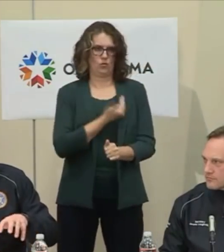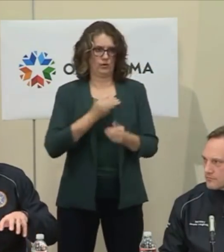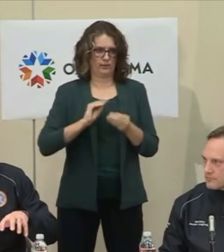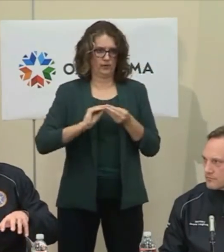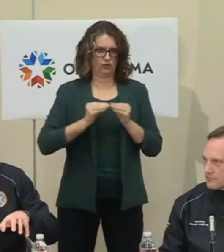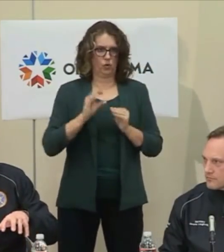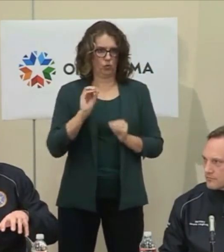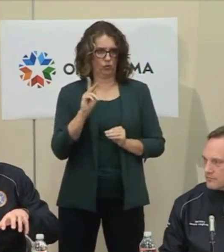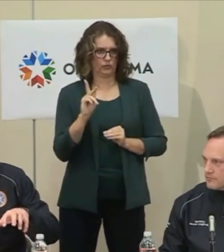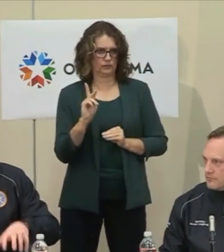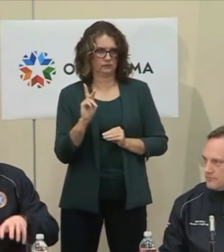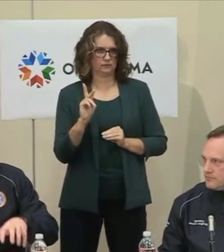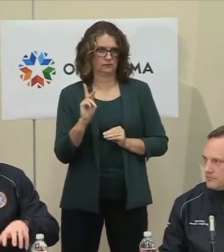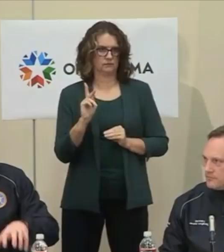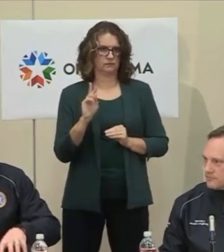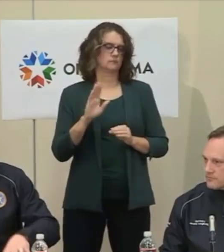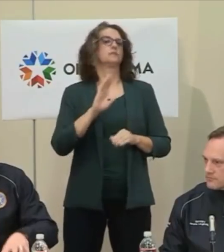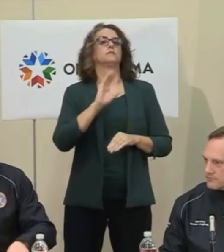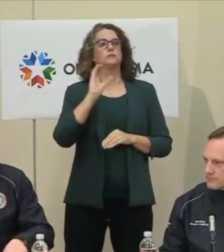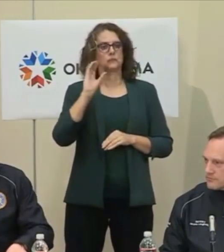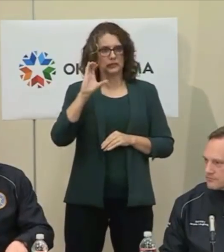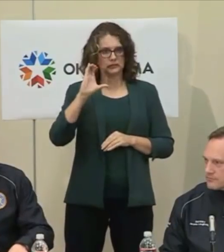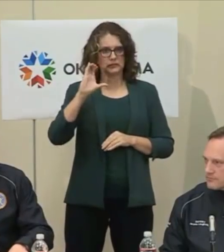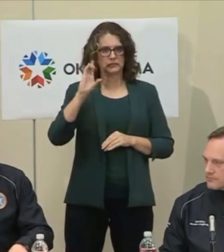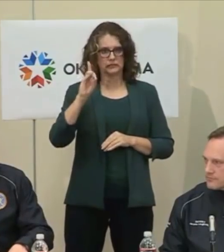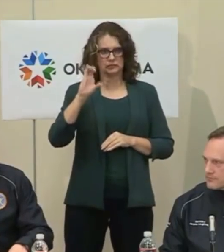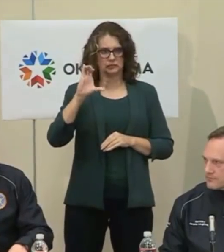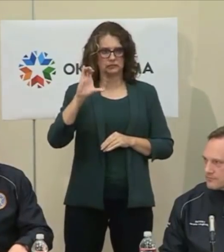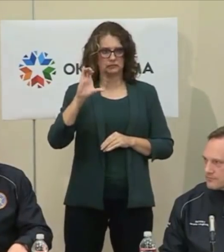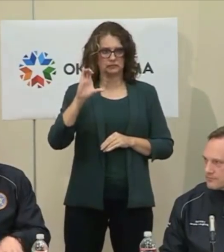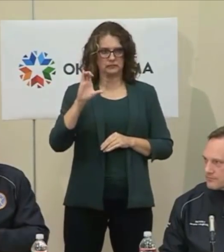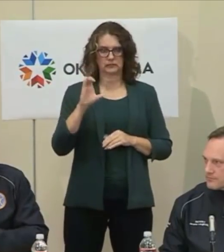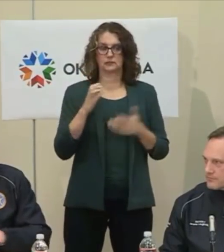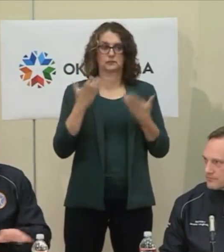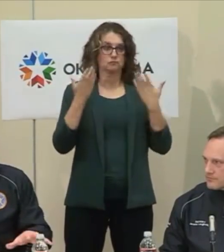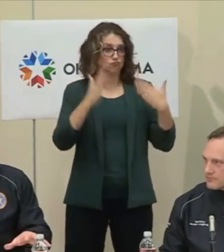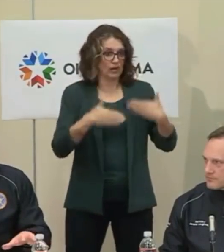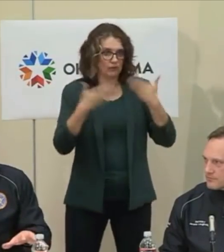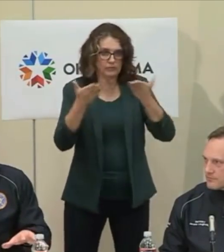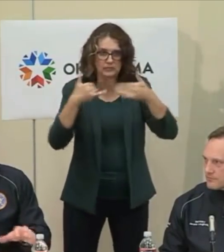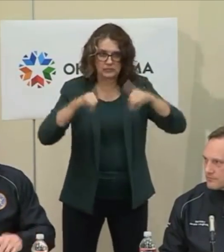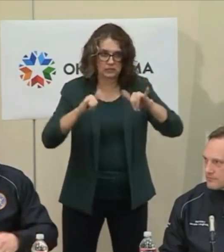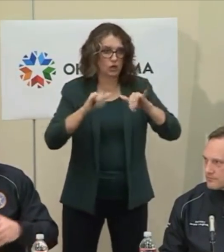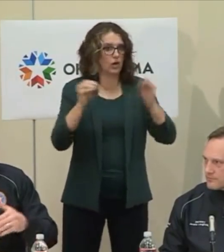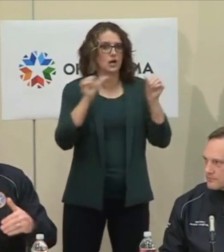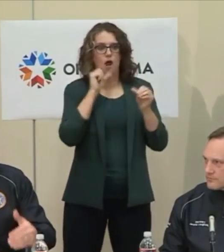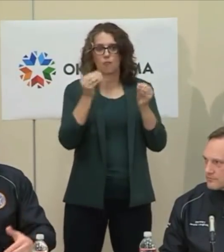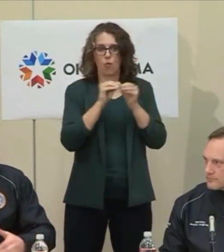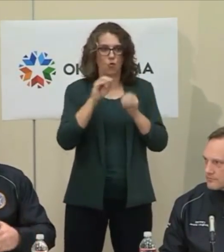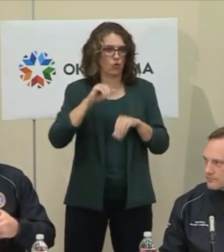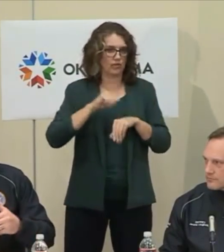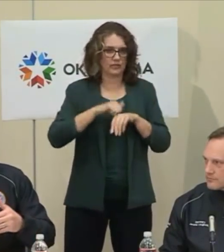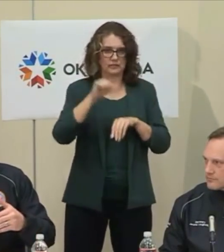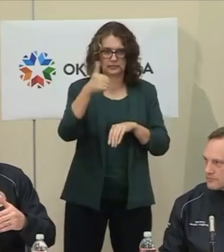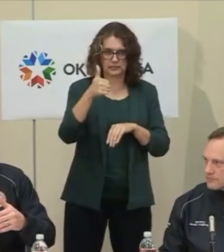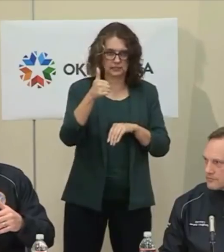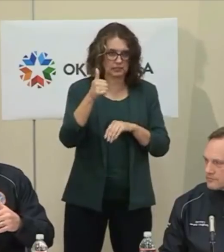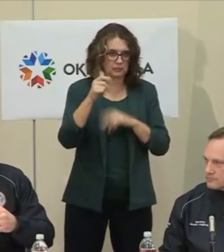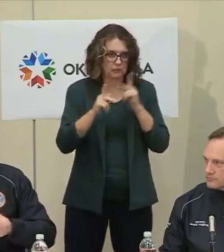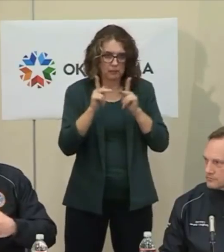to have groups of not more than groups of 10 or more. And from what I'm seeing, the churches and the businesses